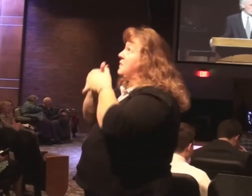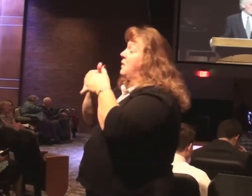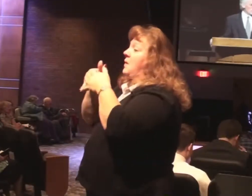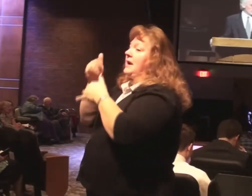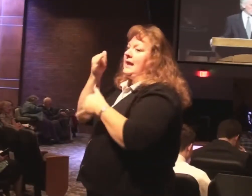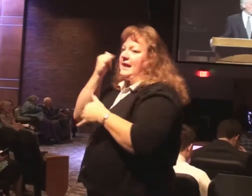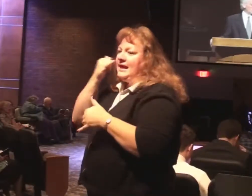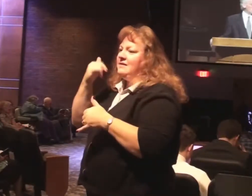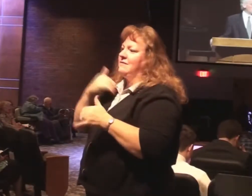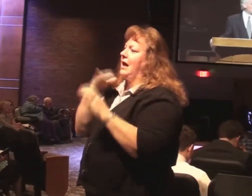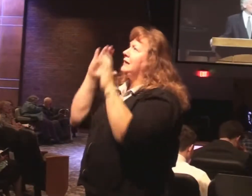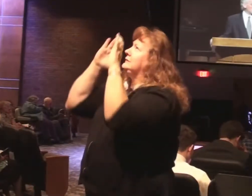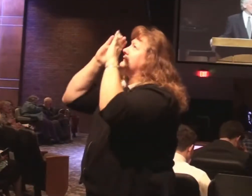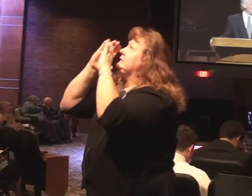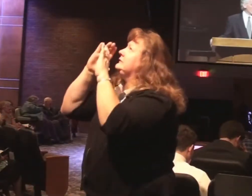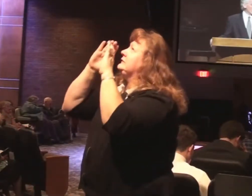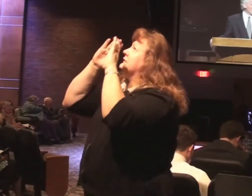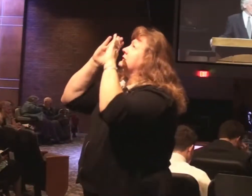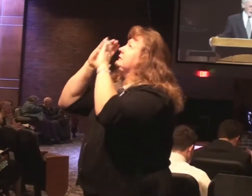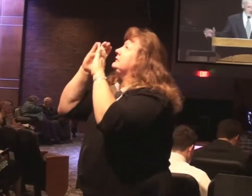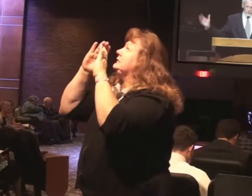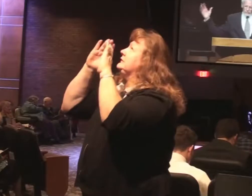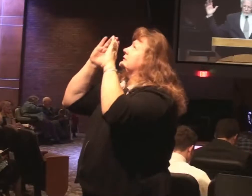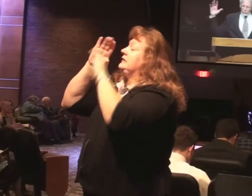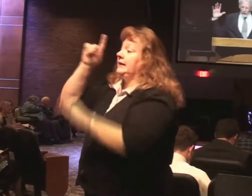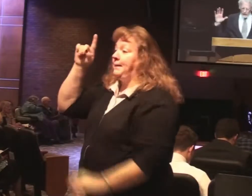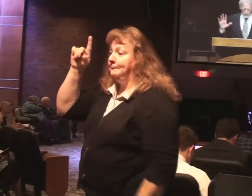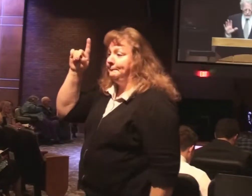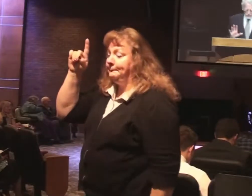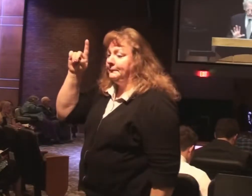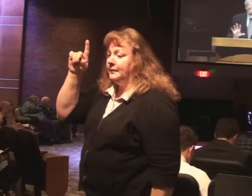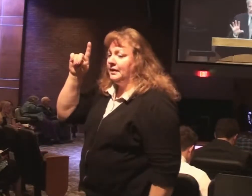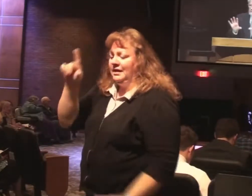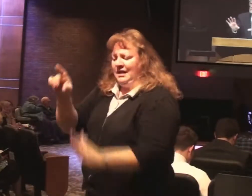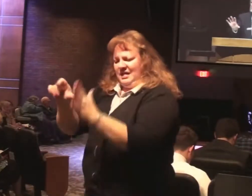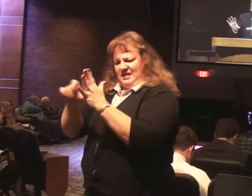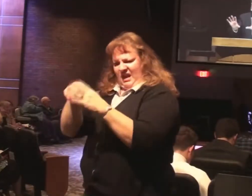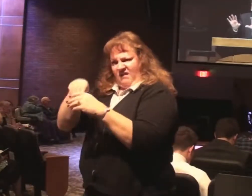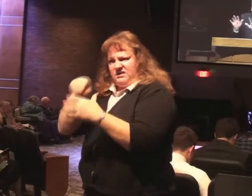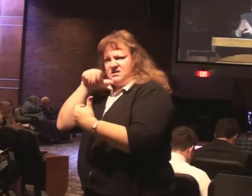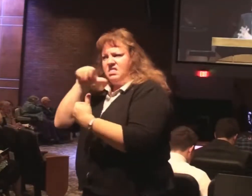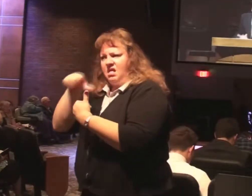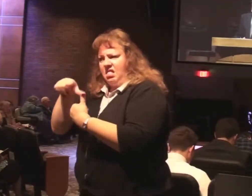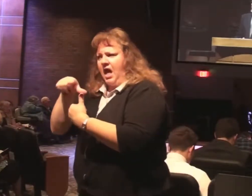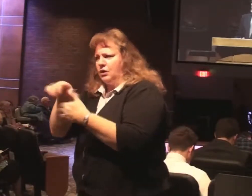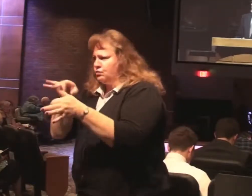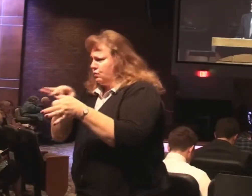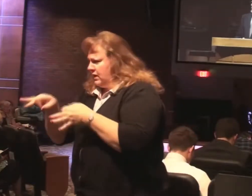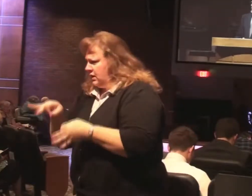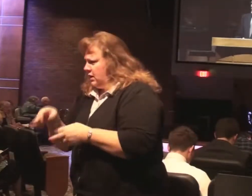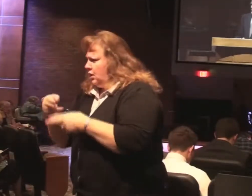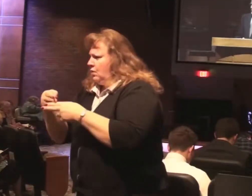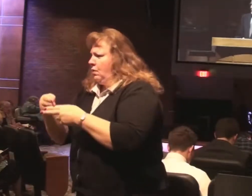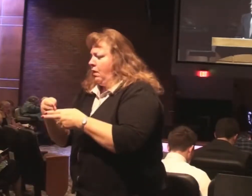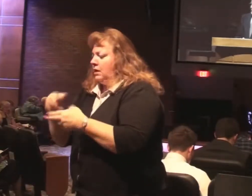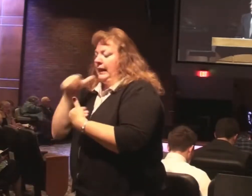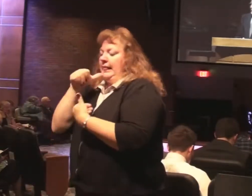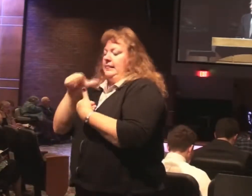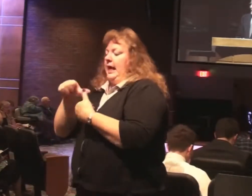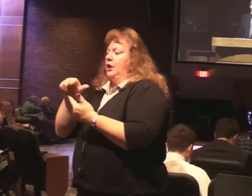seek him. The emphasis throughout this letter, called the letter to the Hebrews, has been,